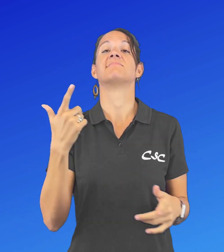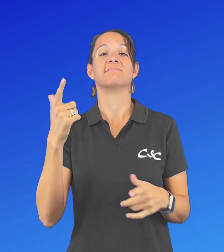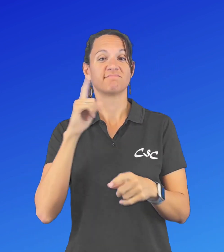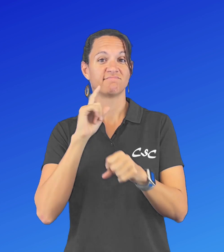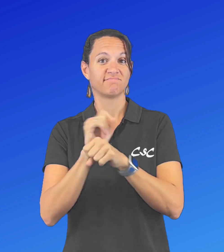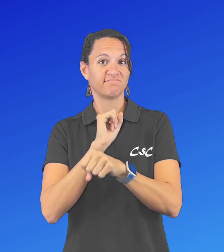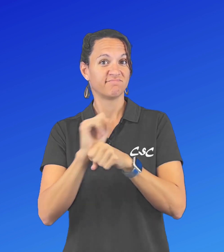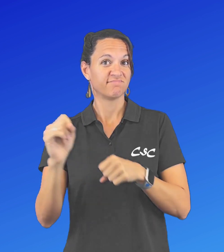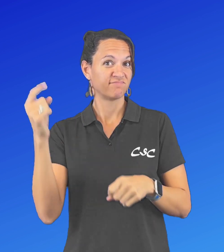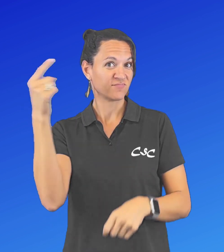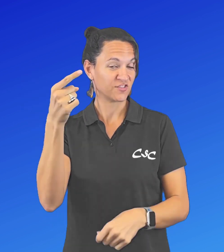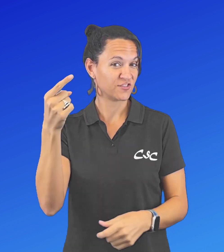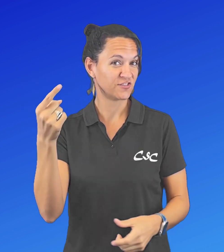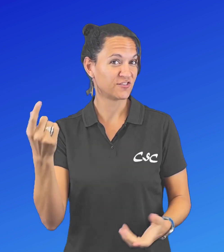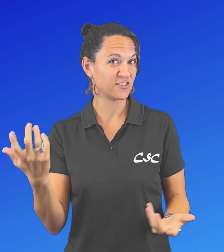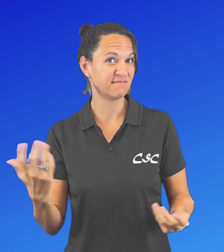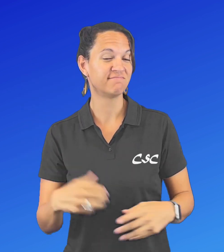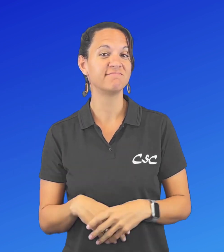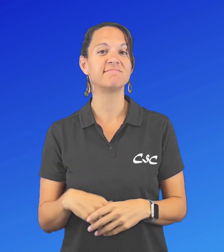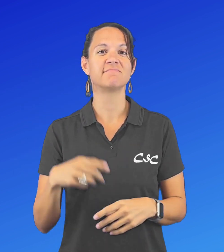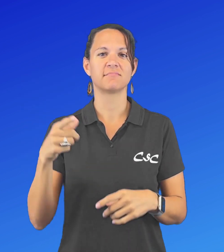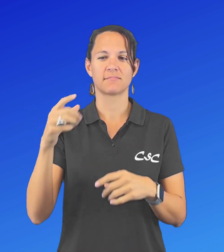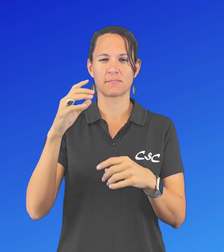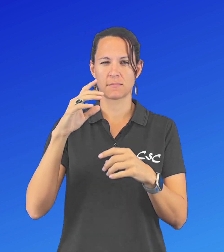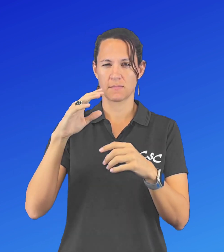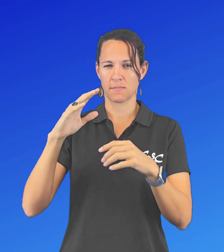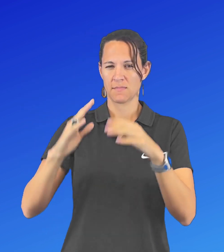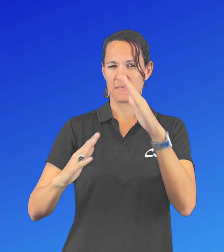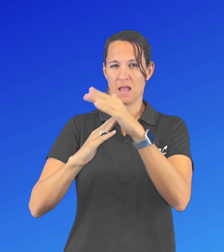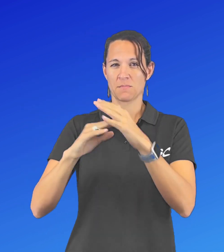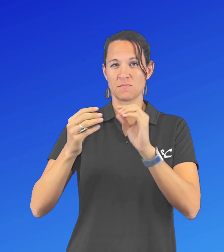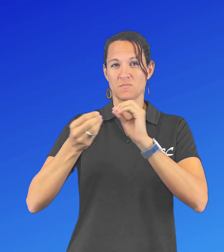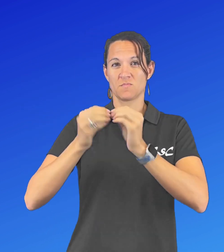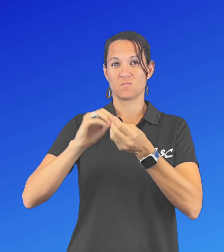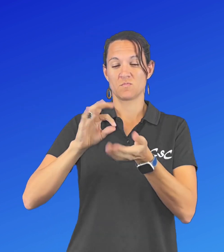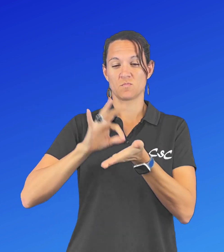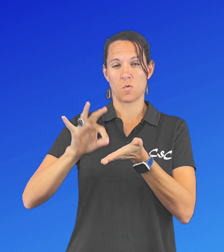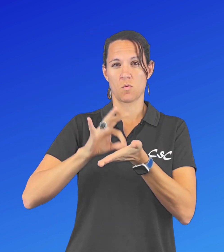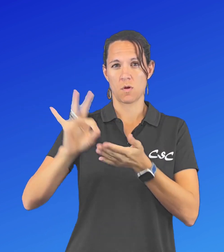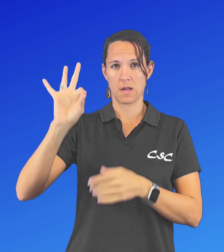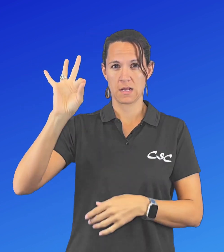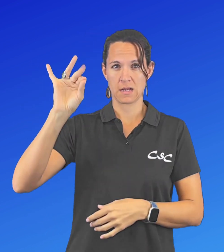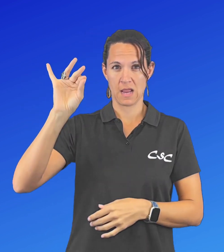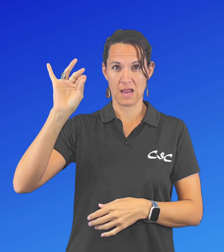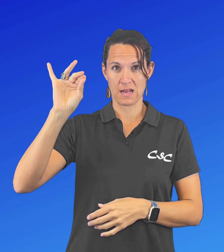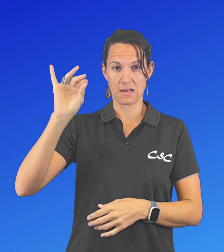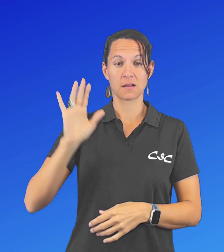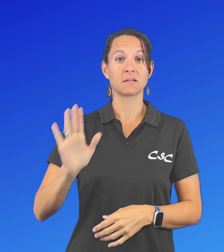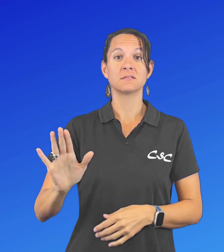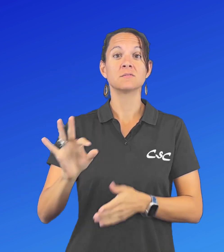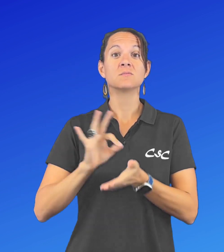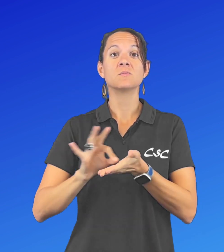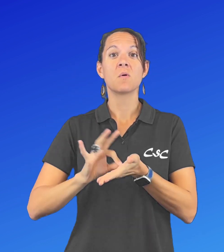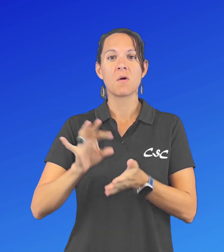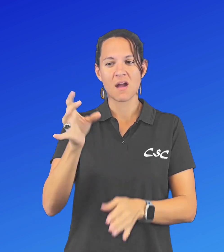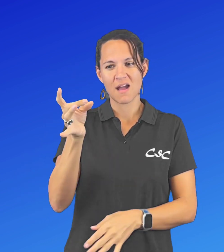up winning first place. The top score is 90. His score was 89.1.